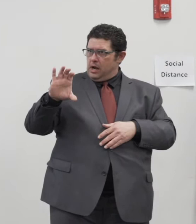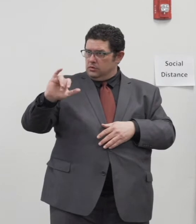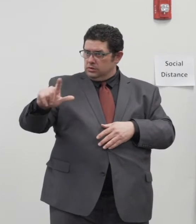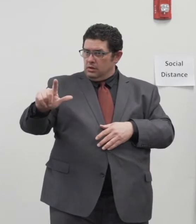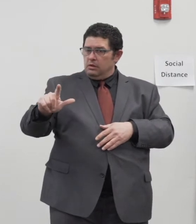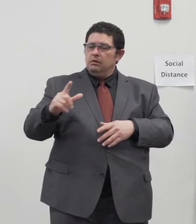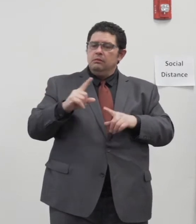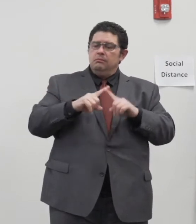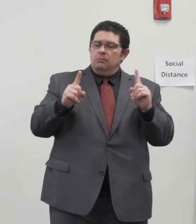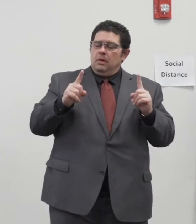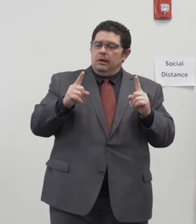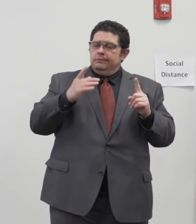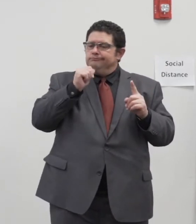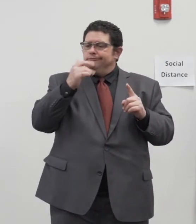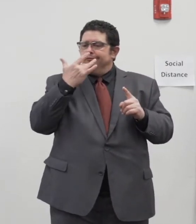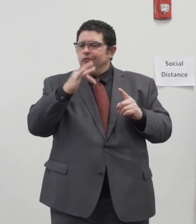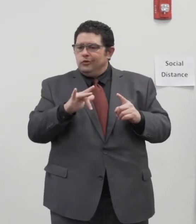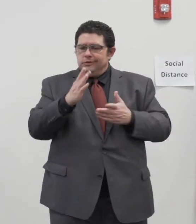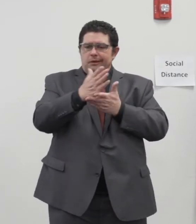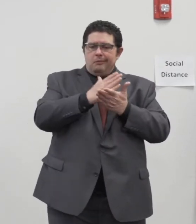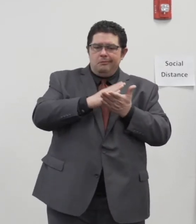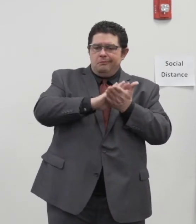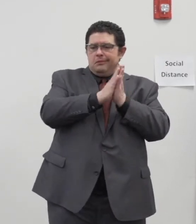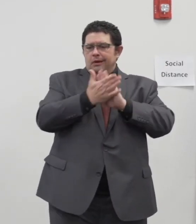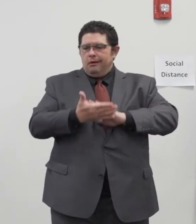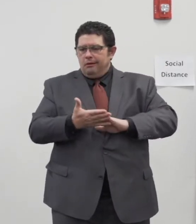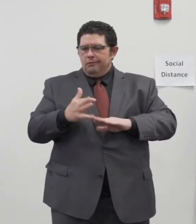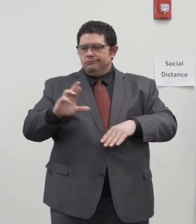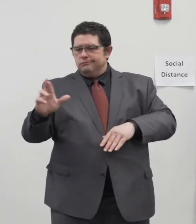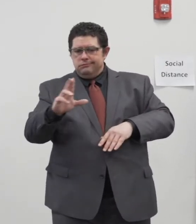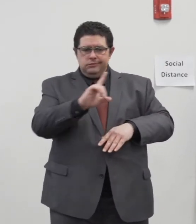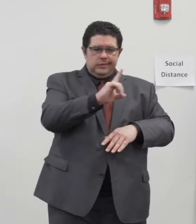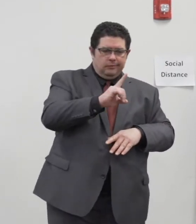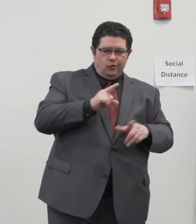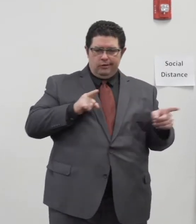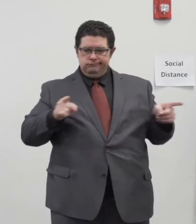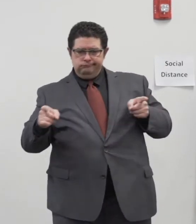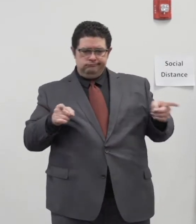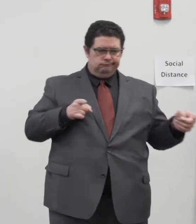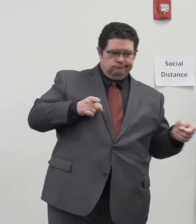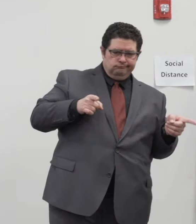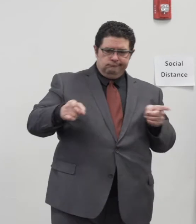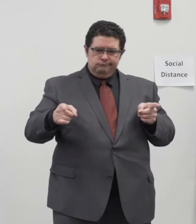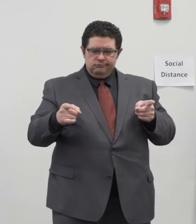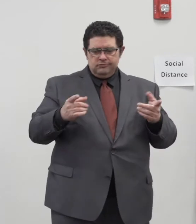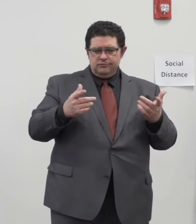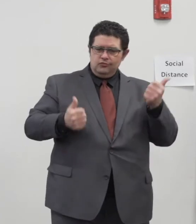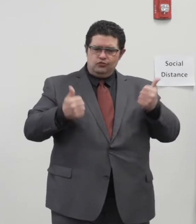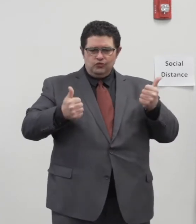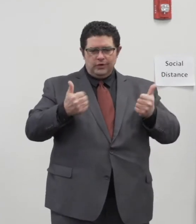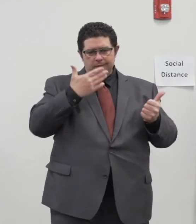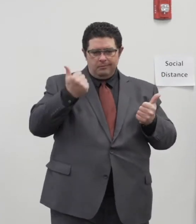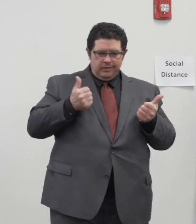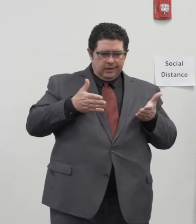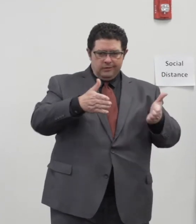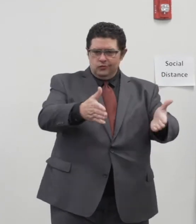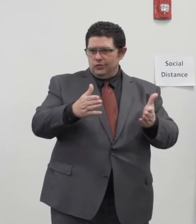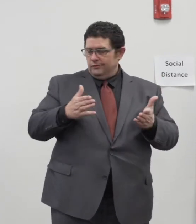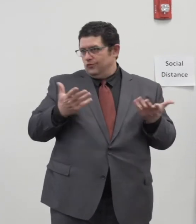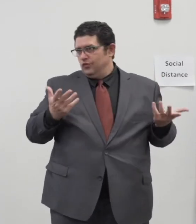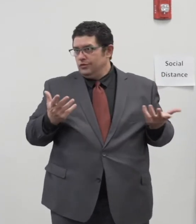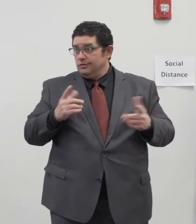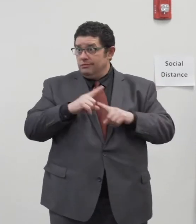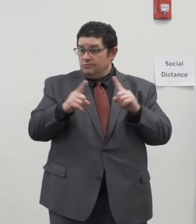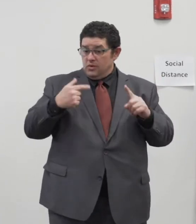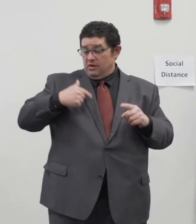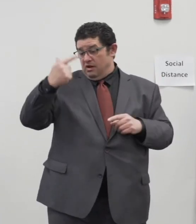Unfortunately, it's become partisan with the council divided on partisan lines on the on the best way forward. But I hope that even though